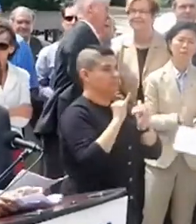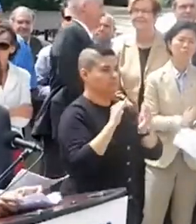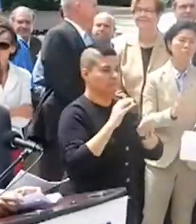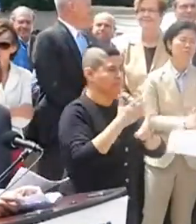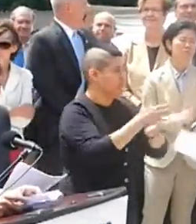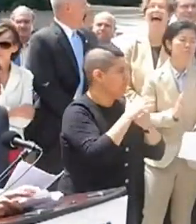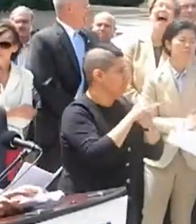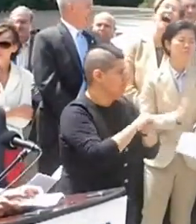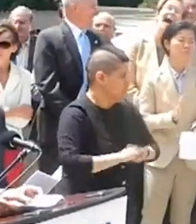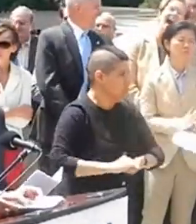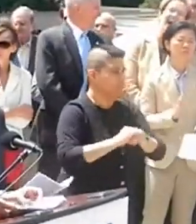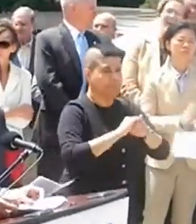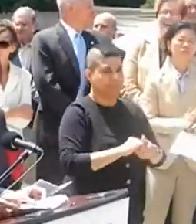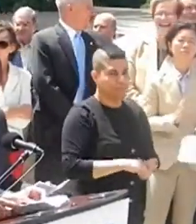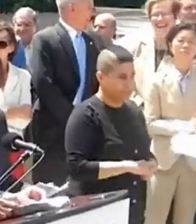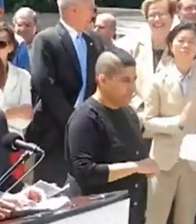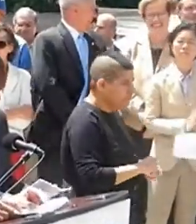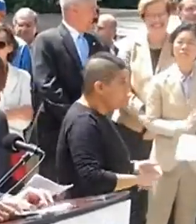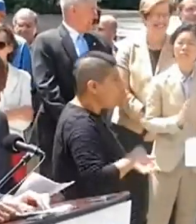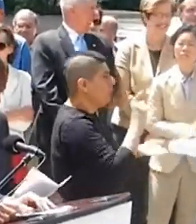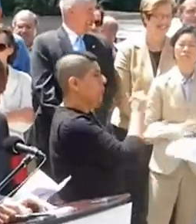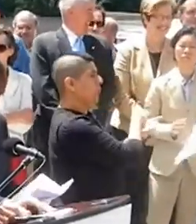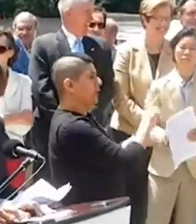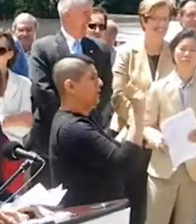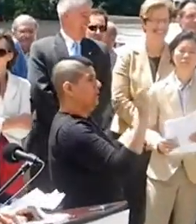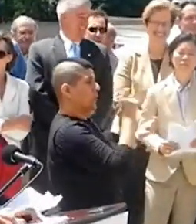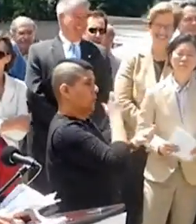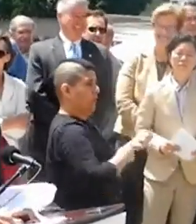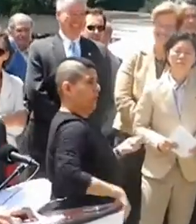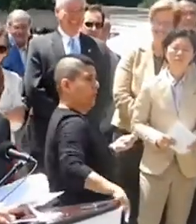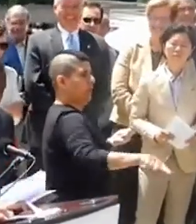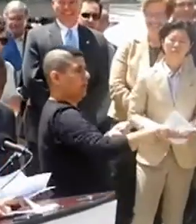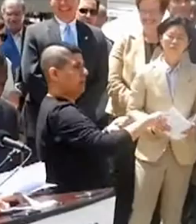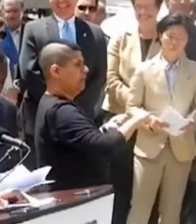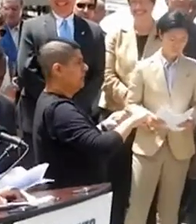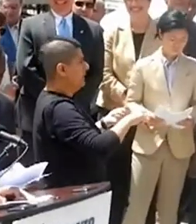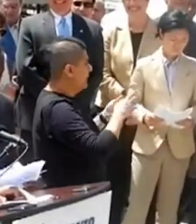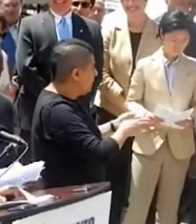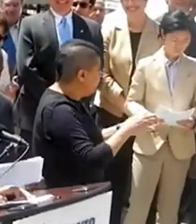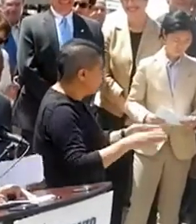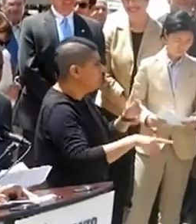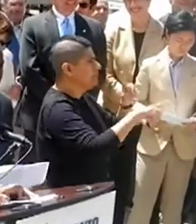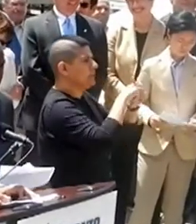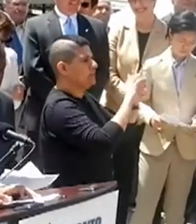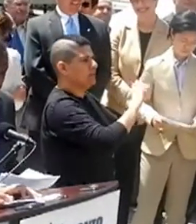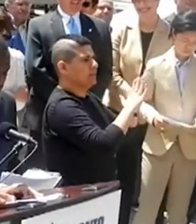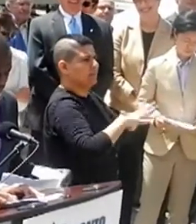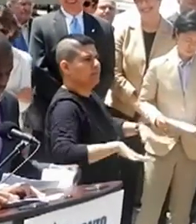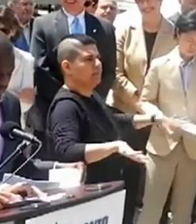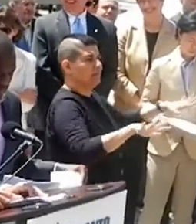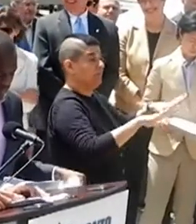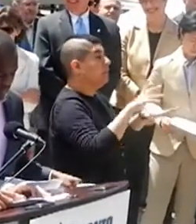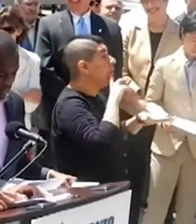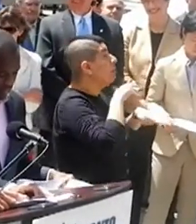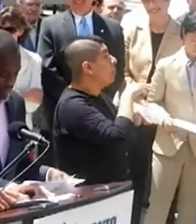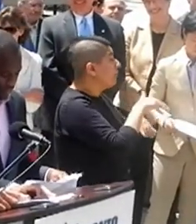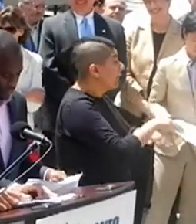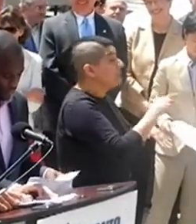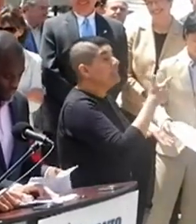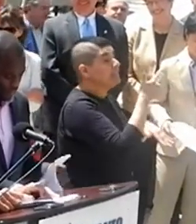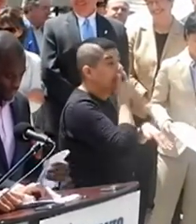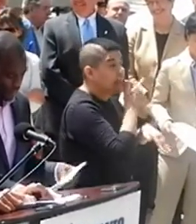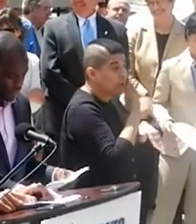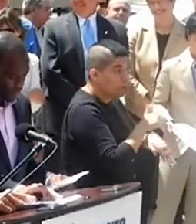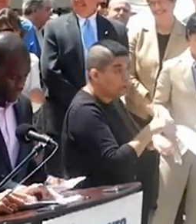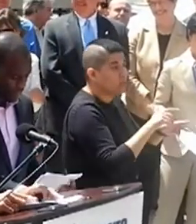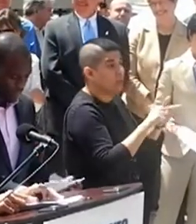Pride Week is a celebration of who we are as individuals and community. This year, in addition to the parade, the Dyke March,